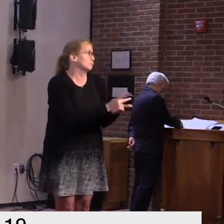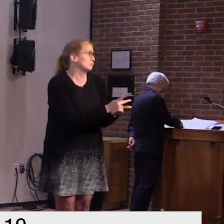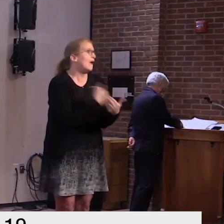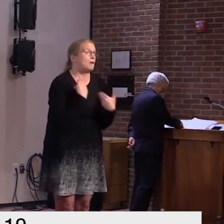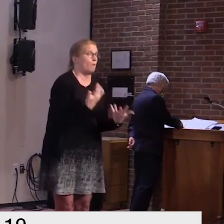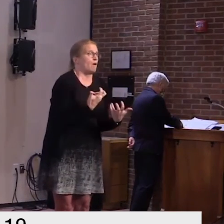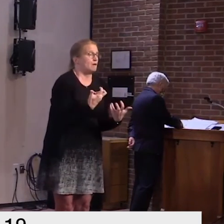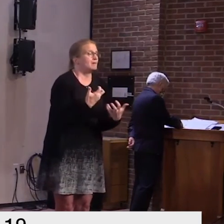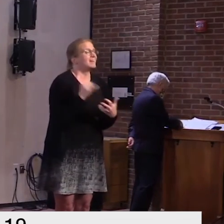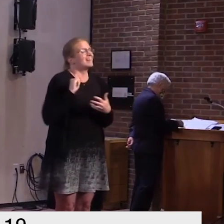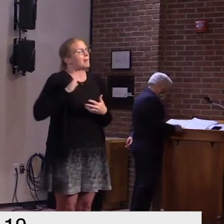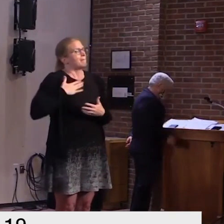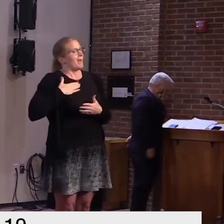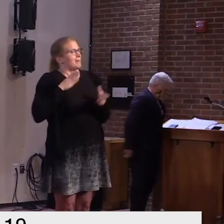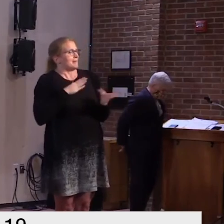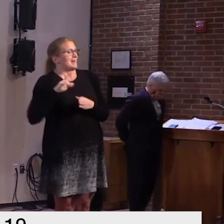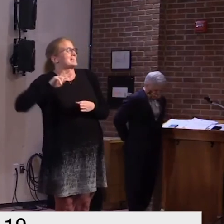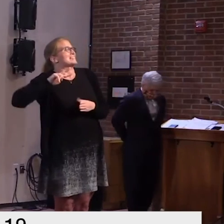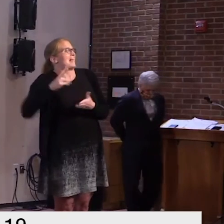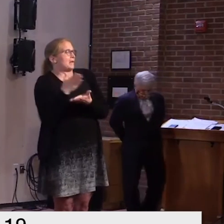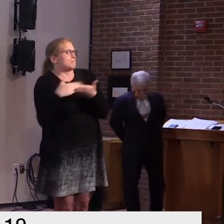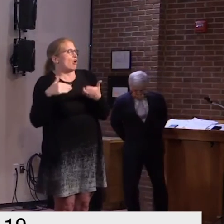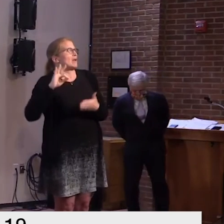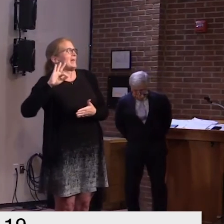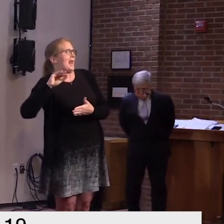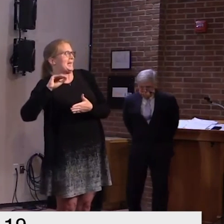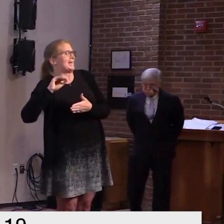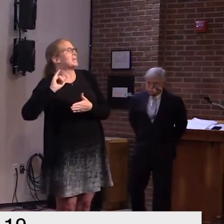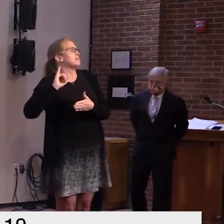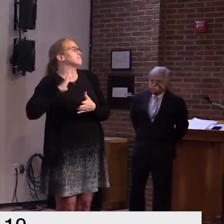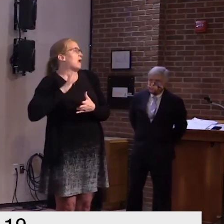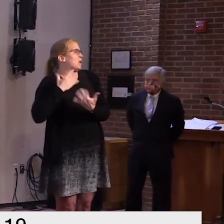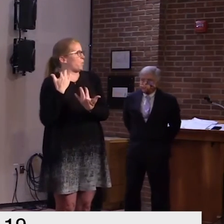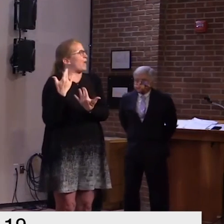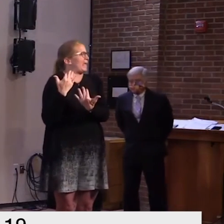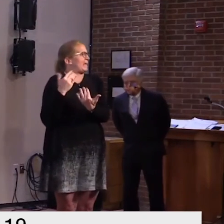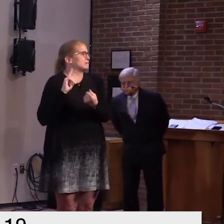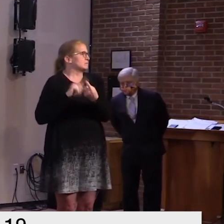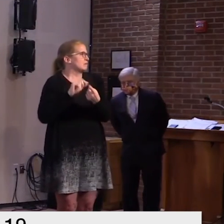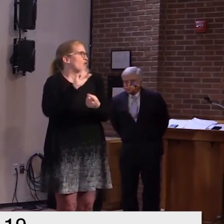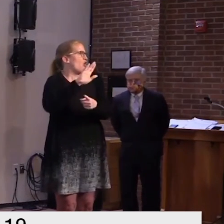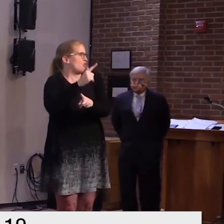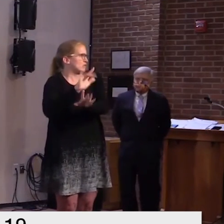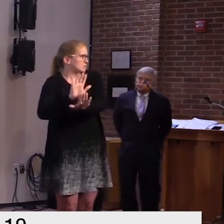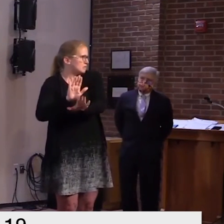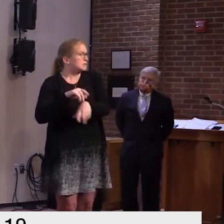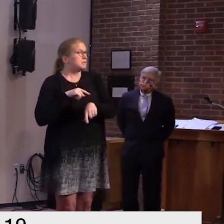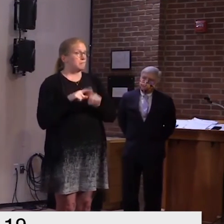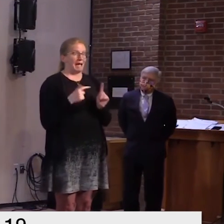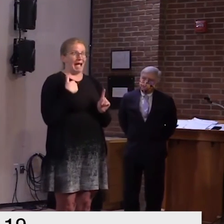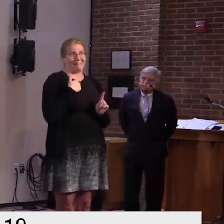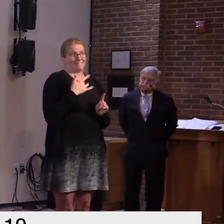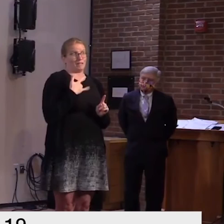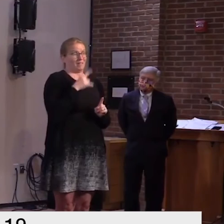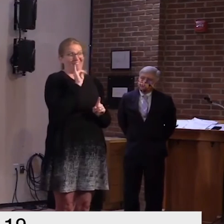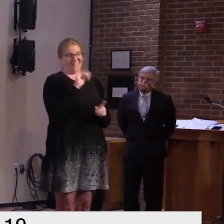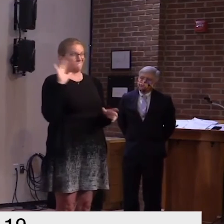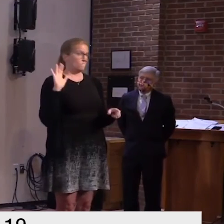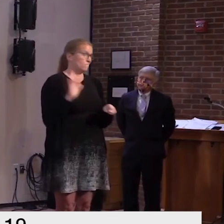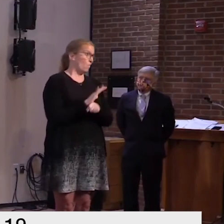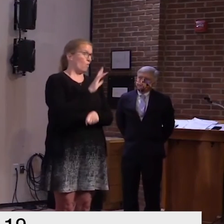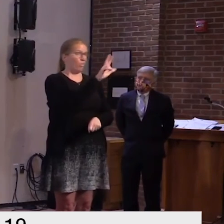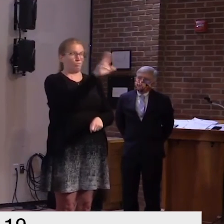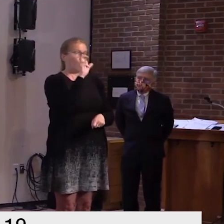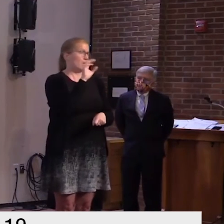back if necessary but really the 300 million is needed right now and i believe you probably heard um